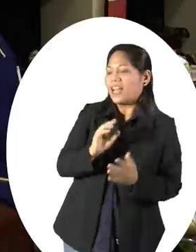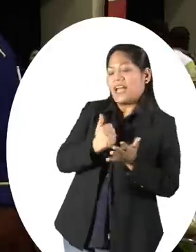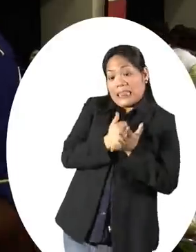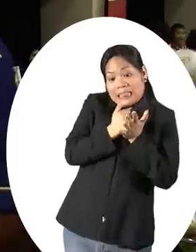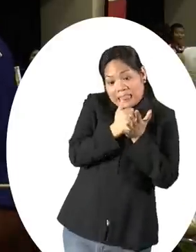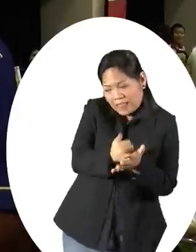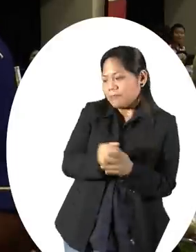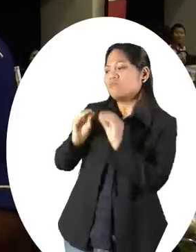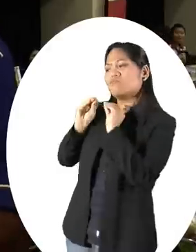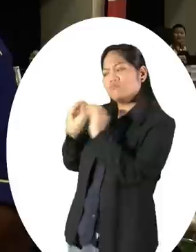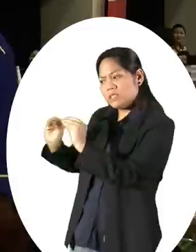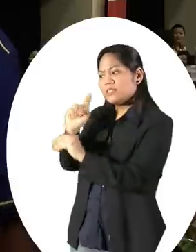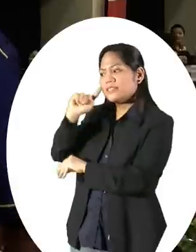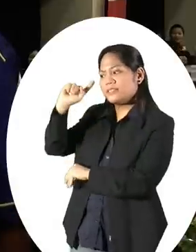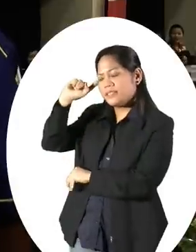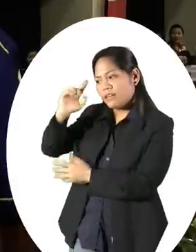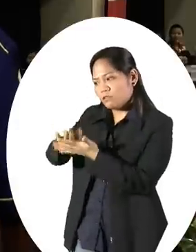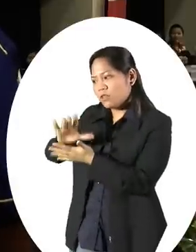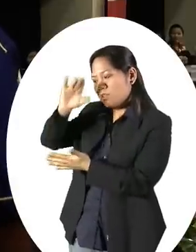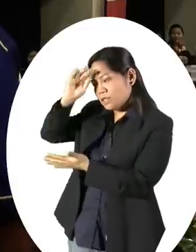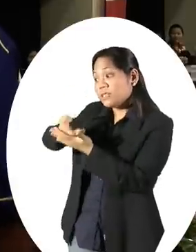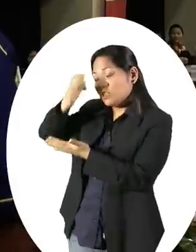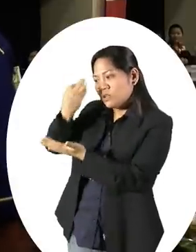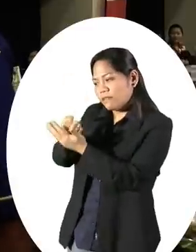willing to assist them in terms of product knowledge on the financial side.